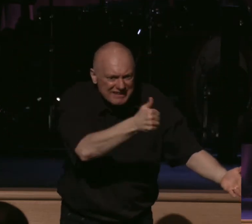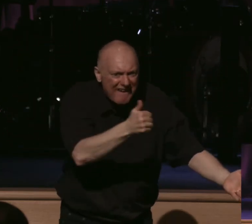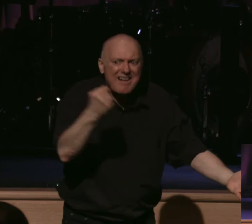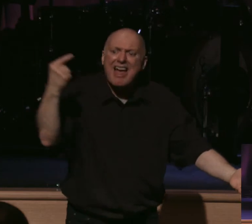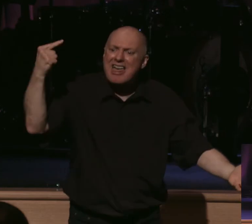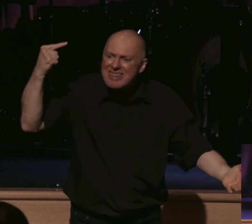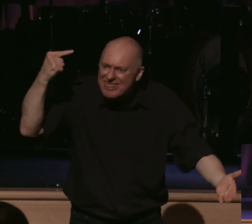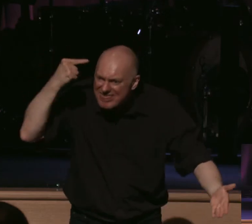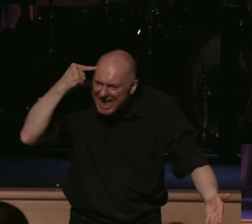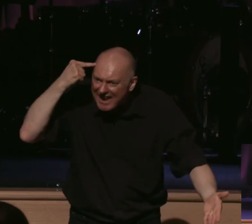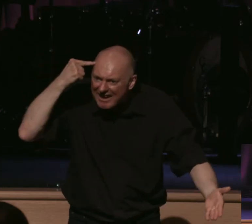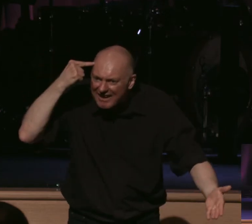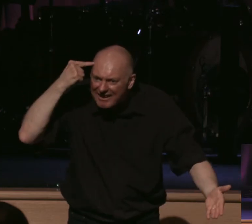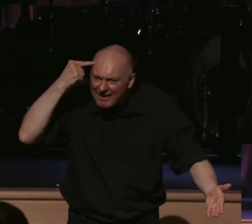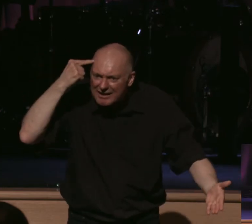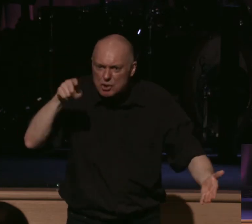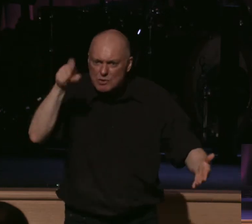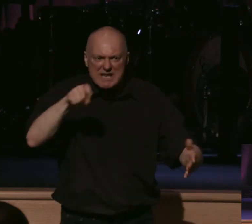Think. Get some perspective.